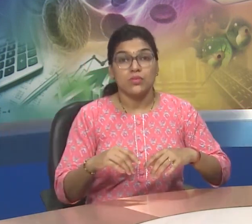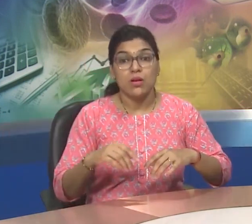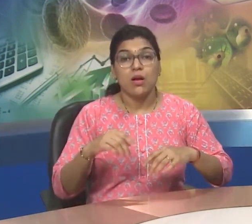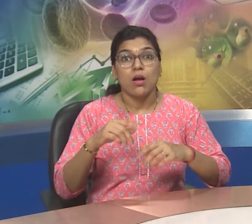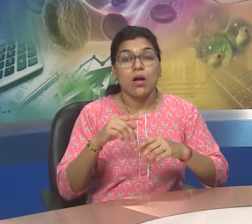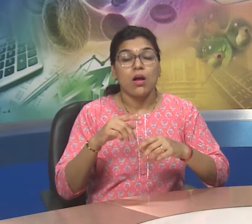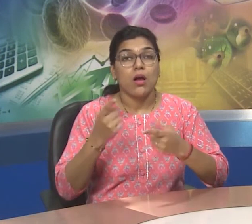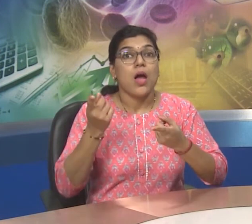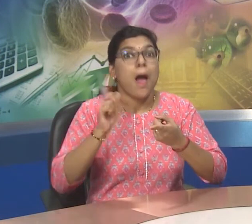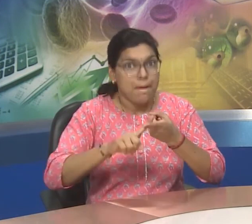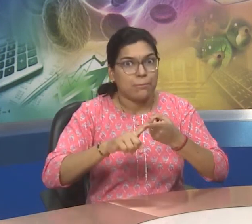N2 helps